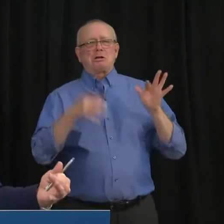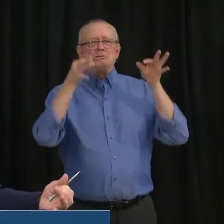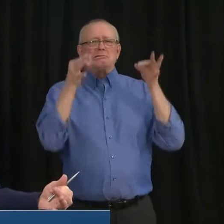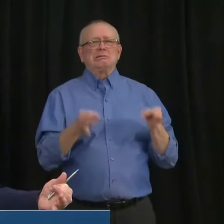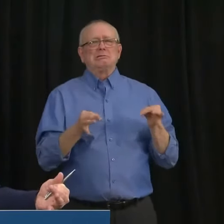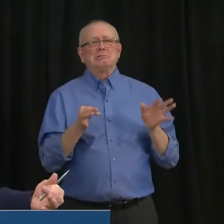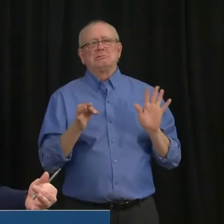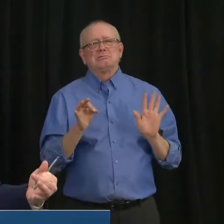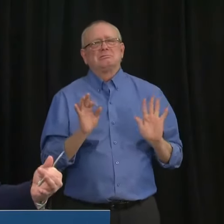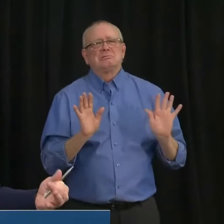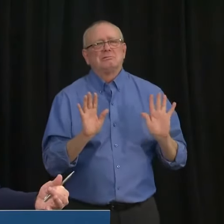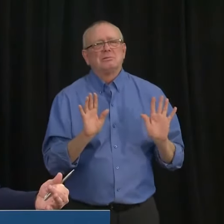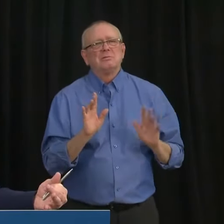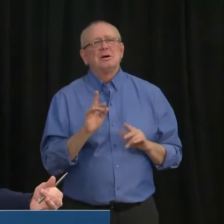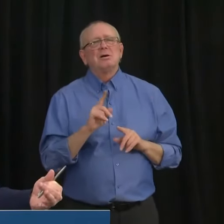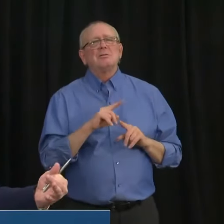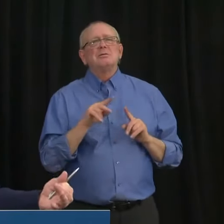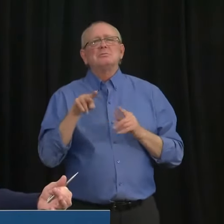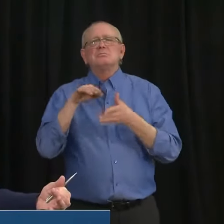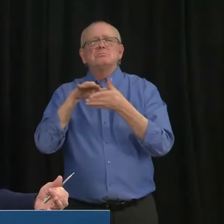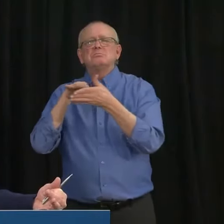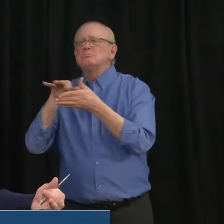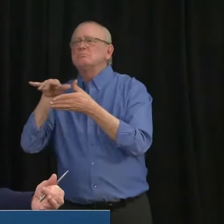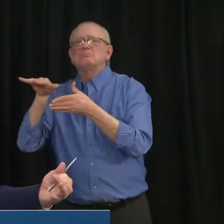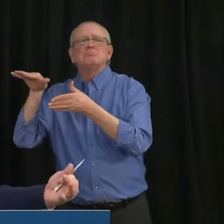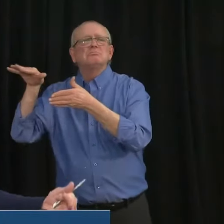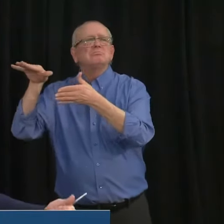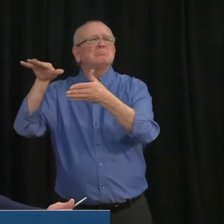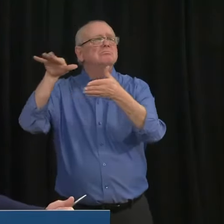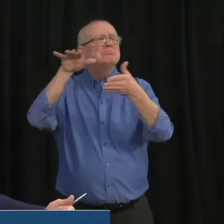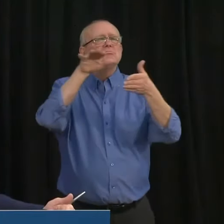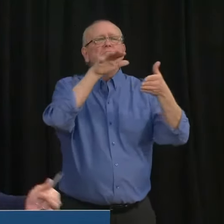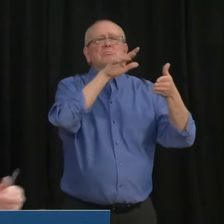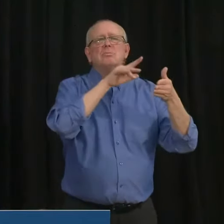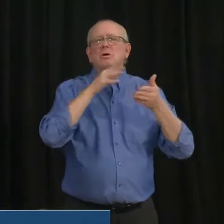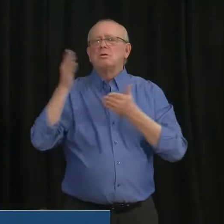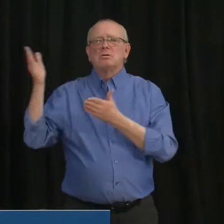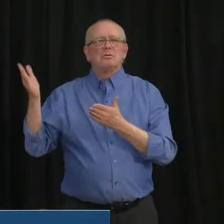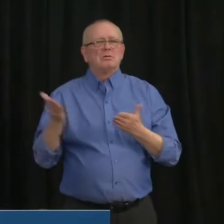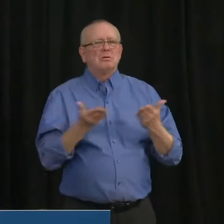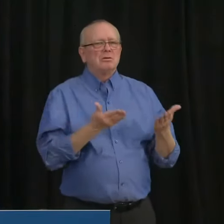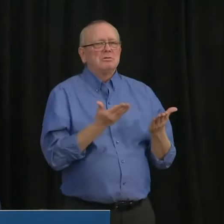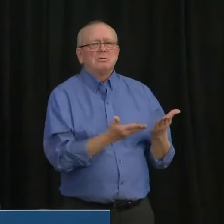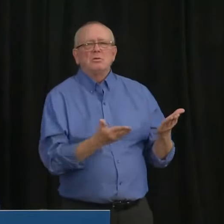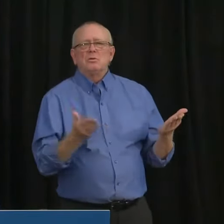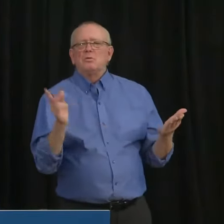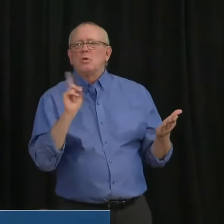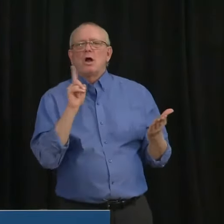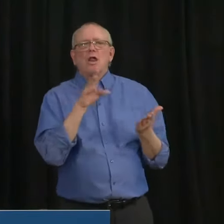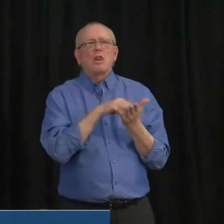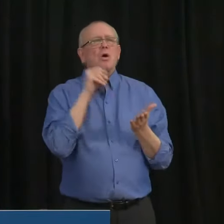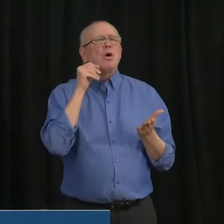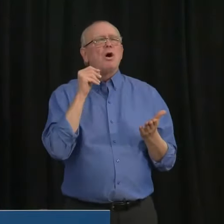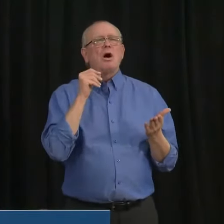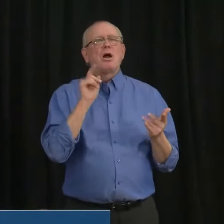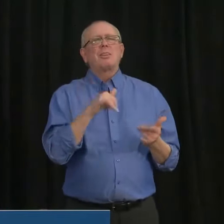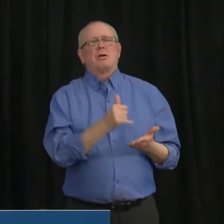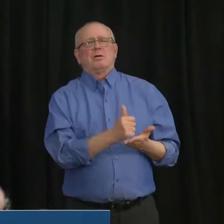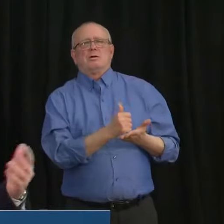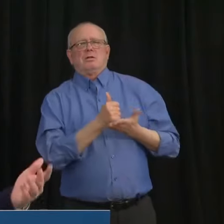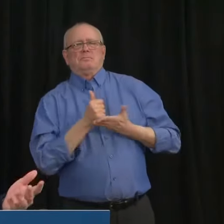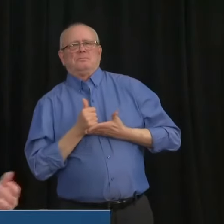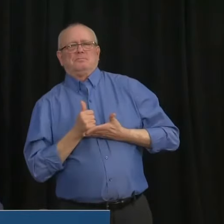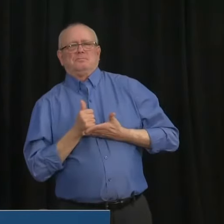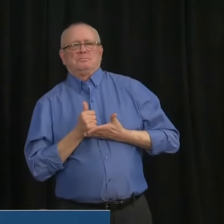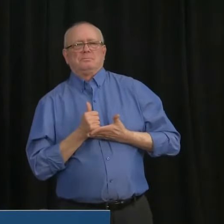from studies and experience through the COVID period all around the world. So we, uh, I know that, uh, the, the chief medical officer's team